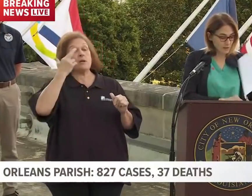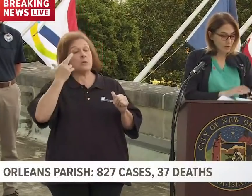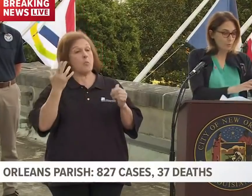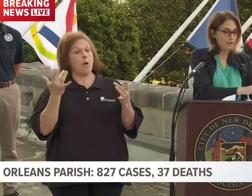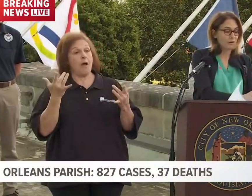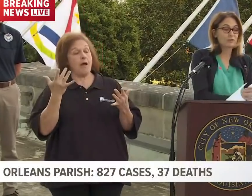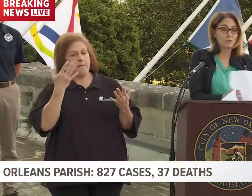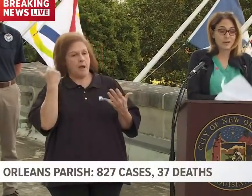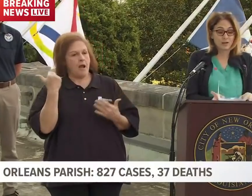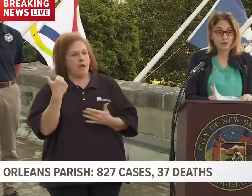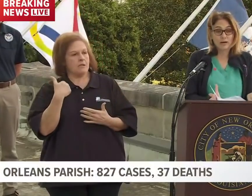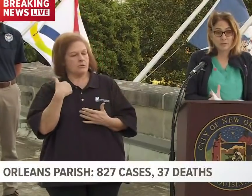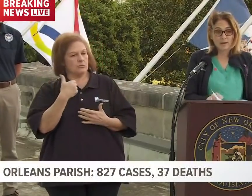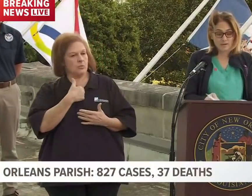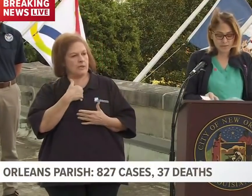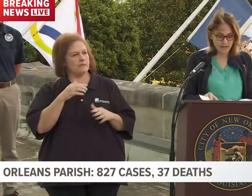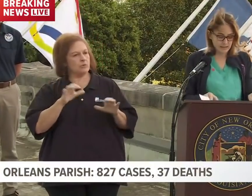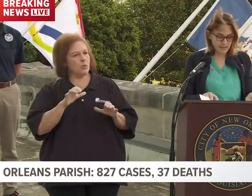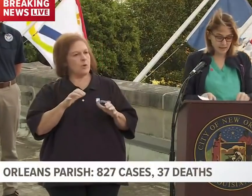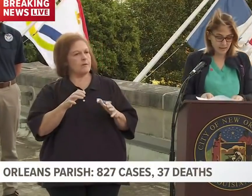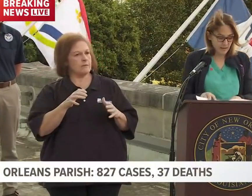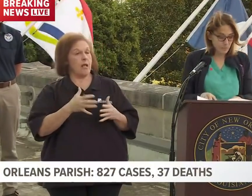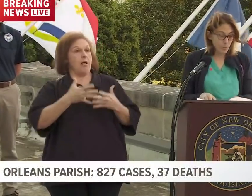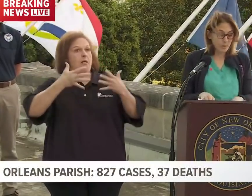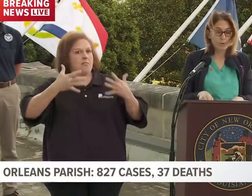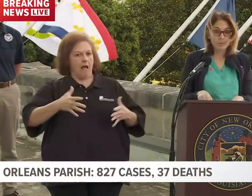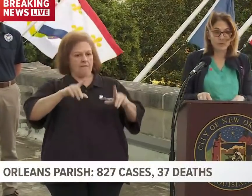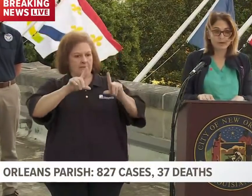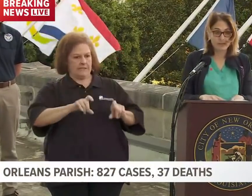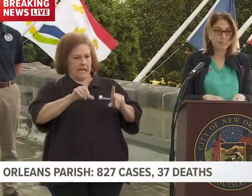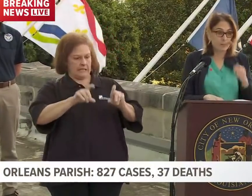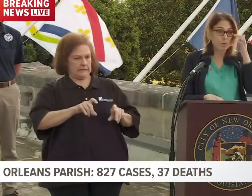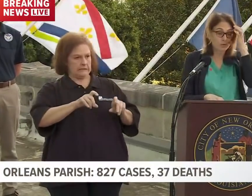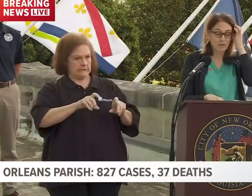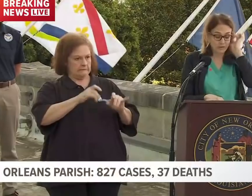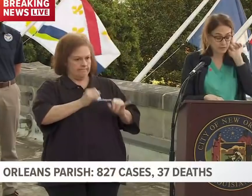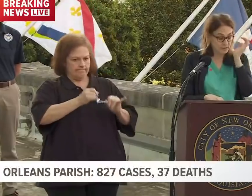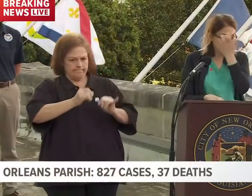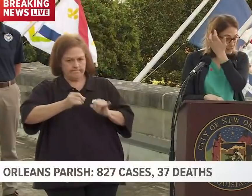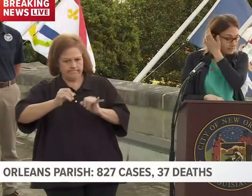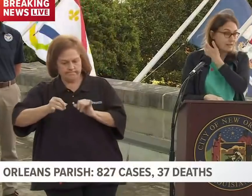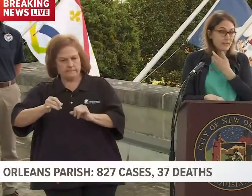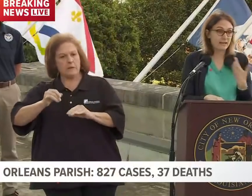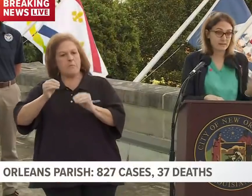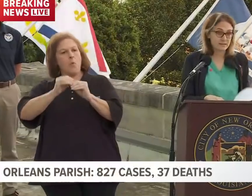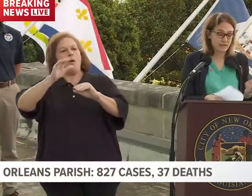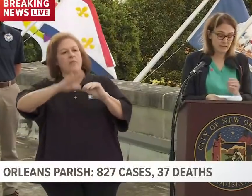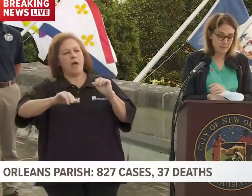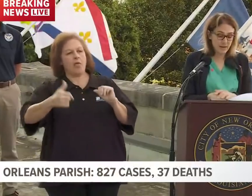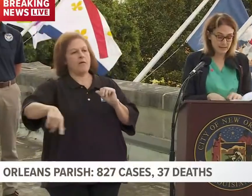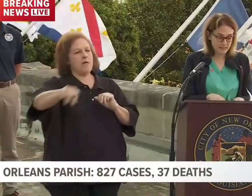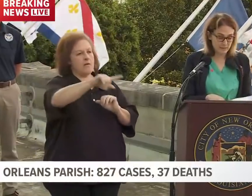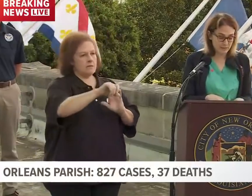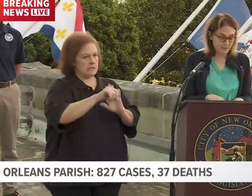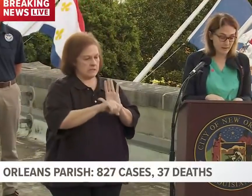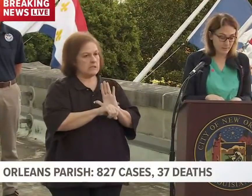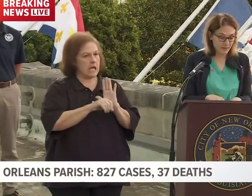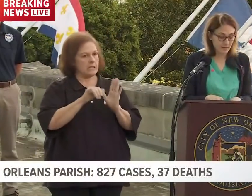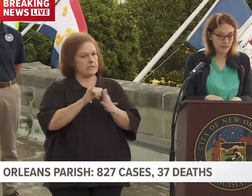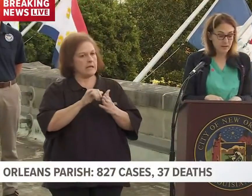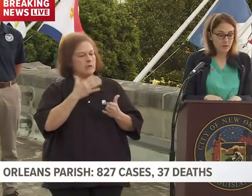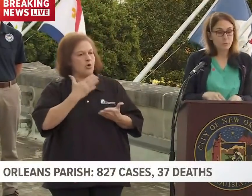we are doing a great amount of testing, more per person than most other states and that is that is a positive